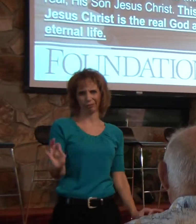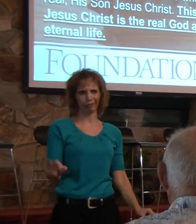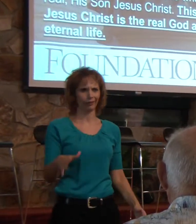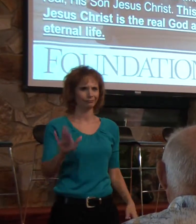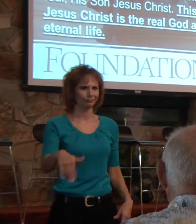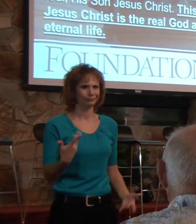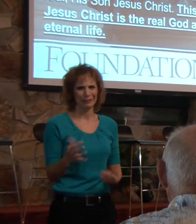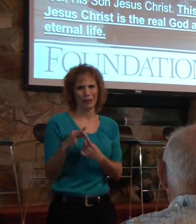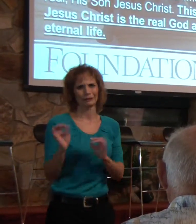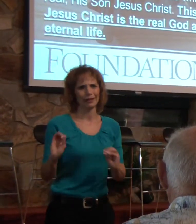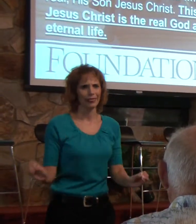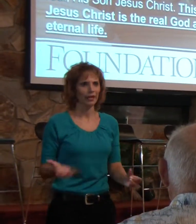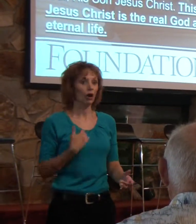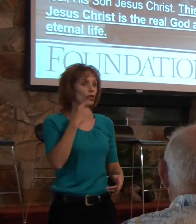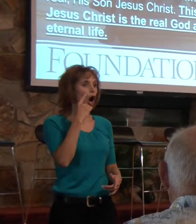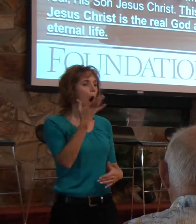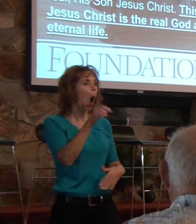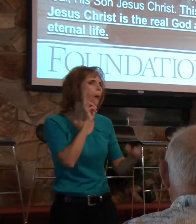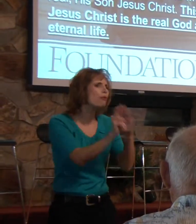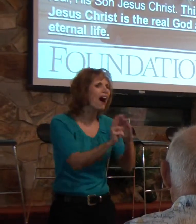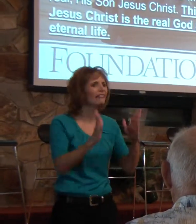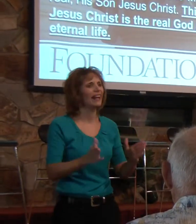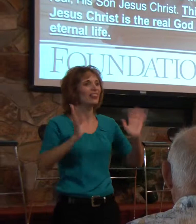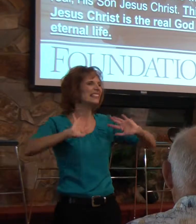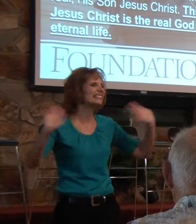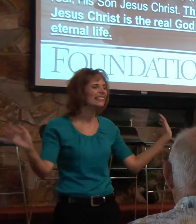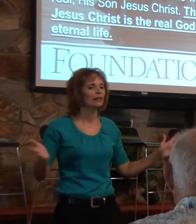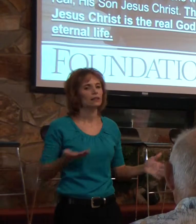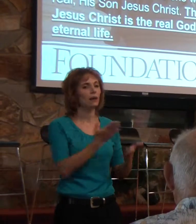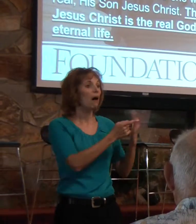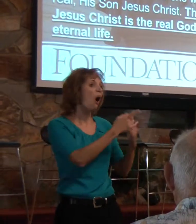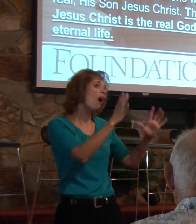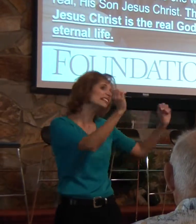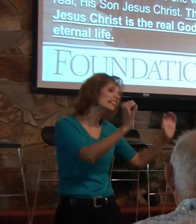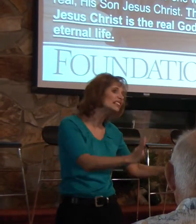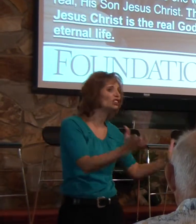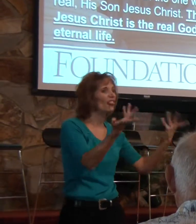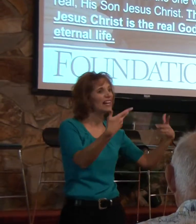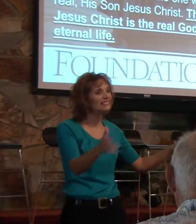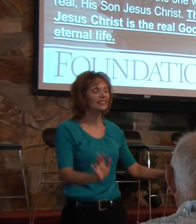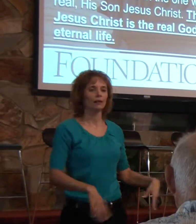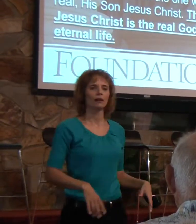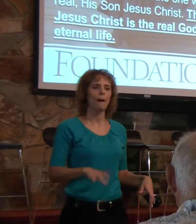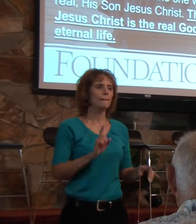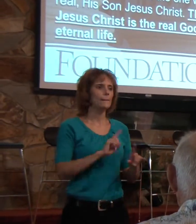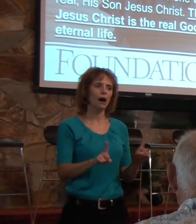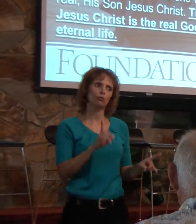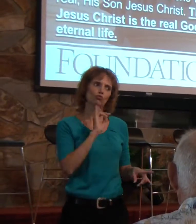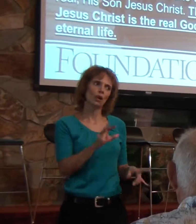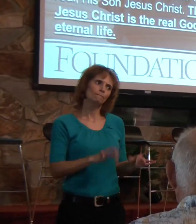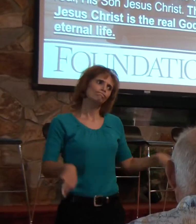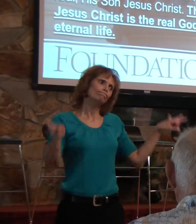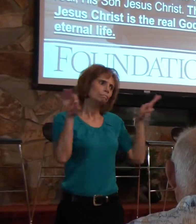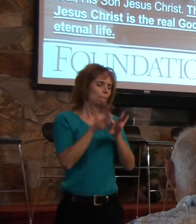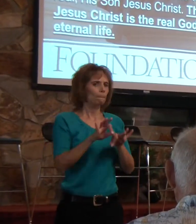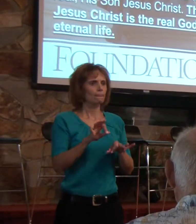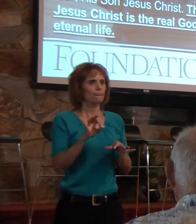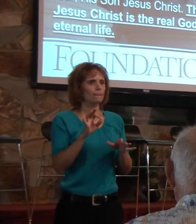some thought he was a prophet, some thought he was a great teacher. But the dividing line and the